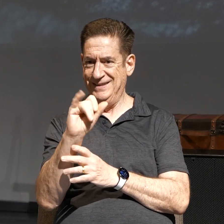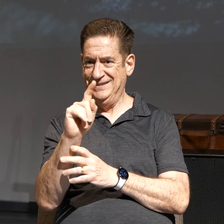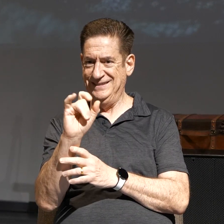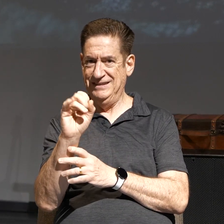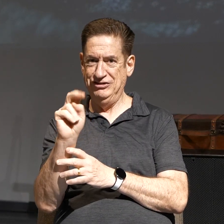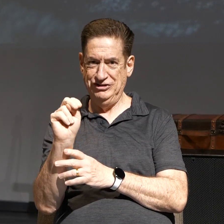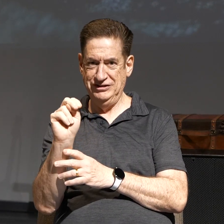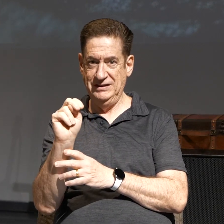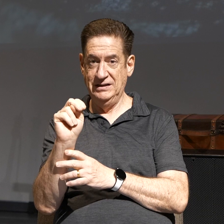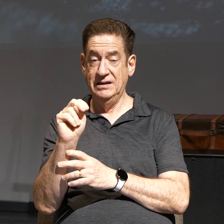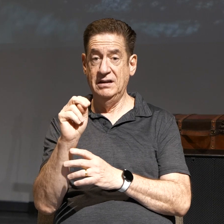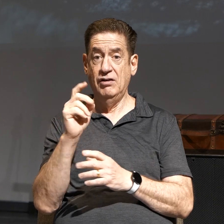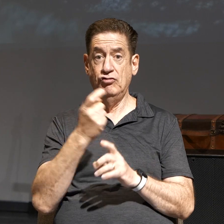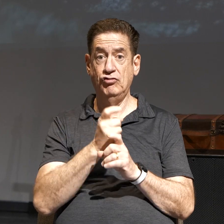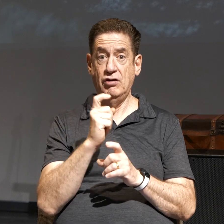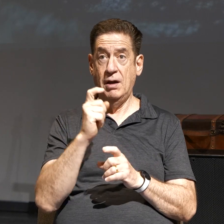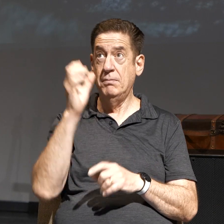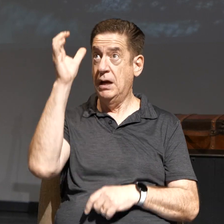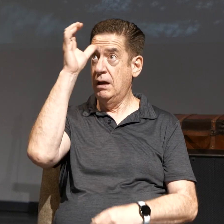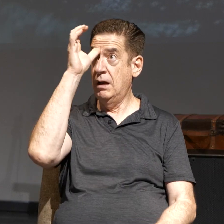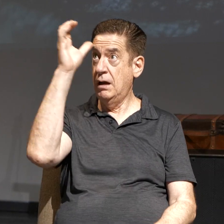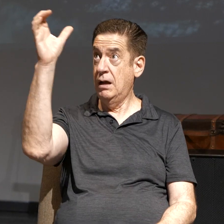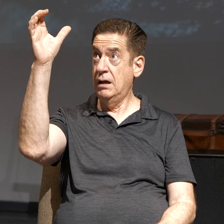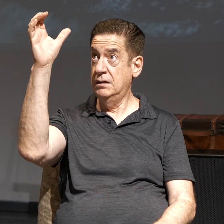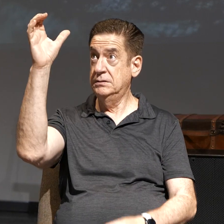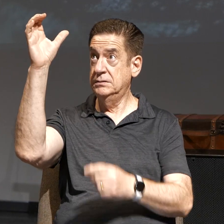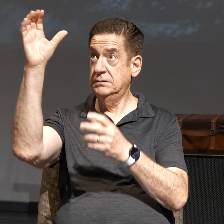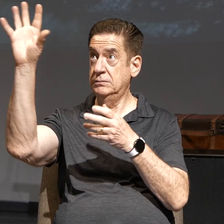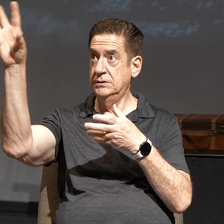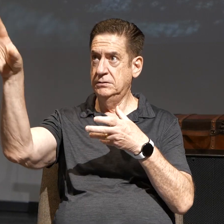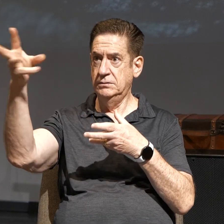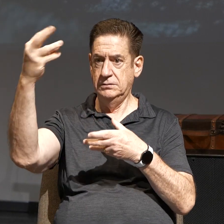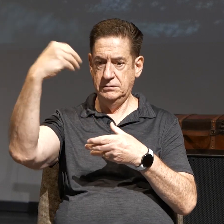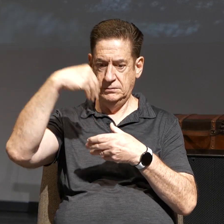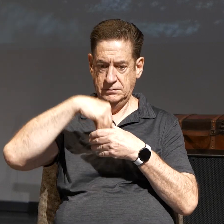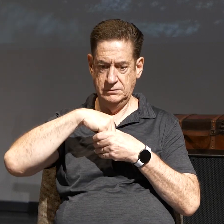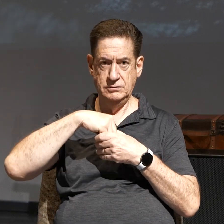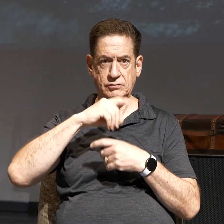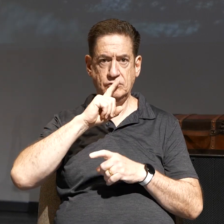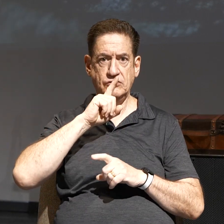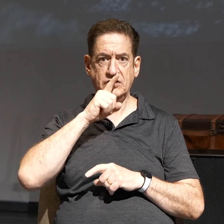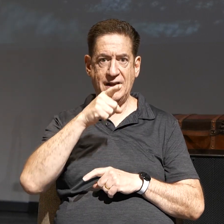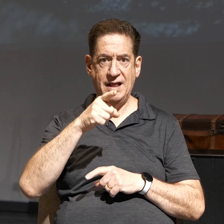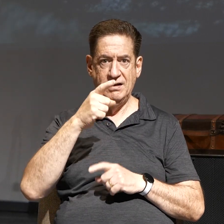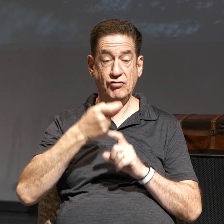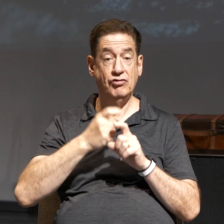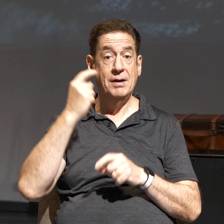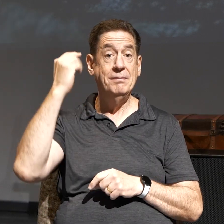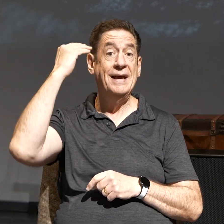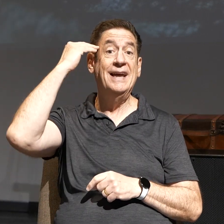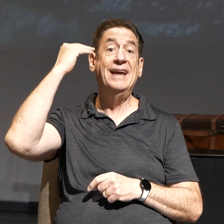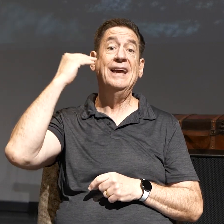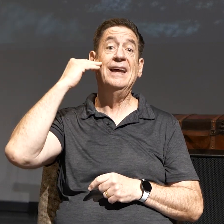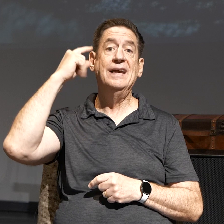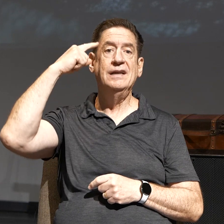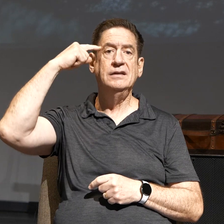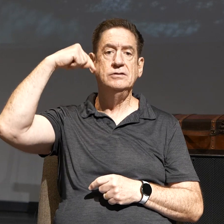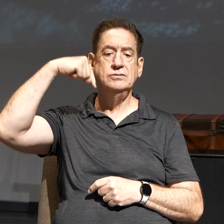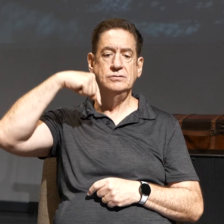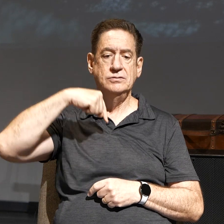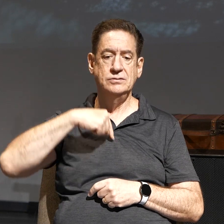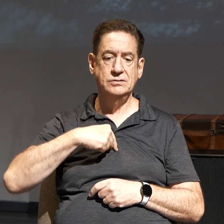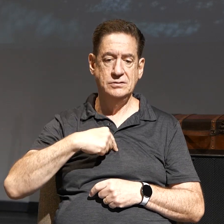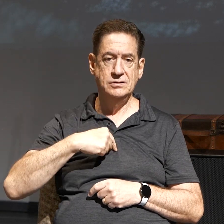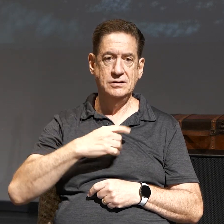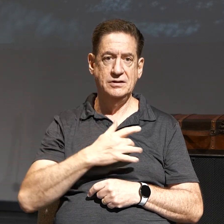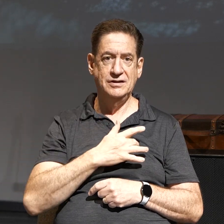from concept to reality, from your head to your heart